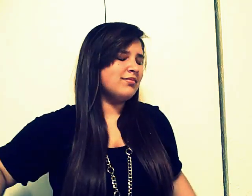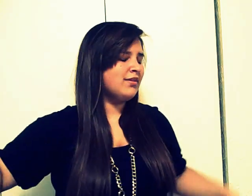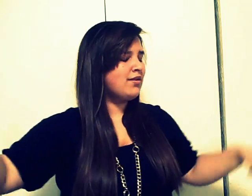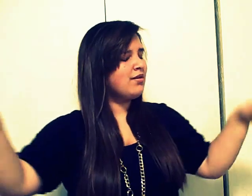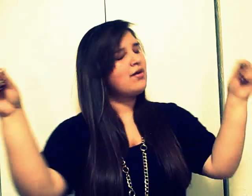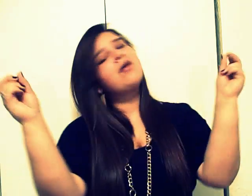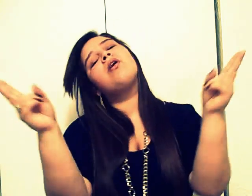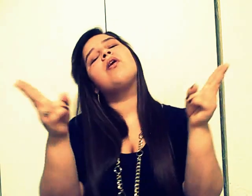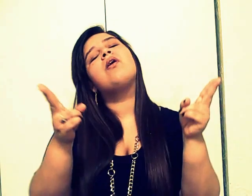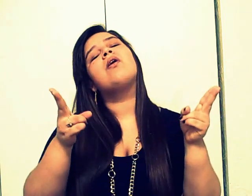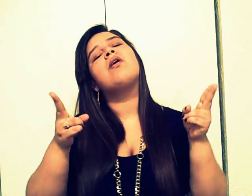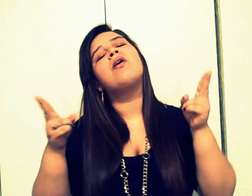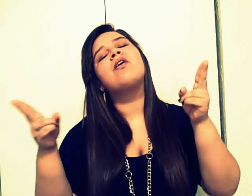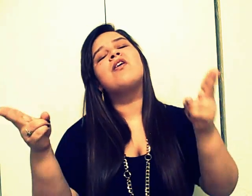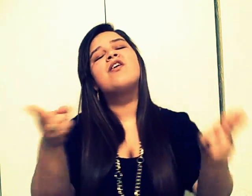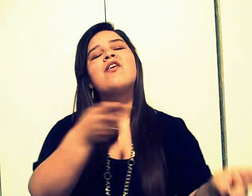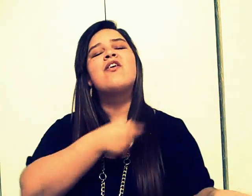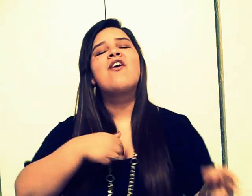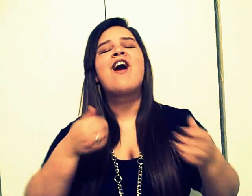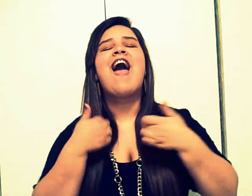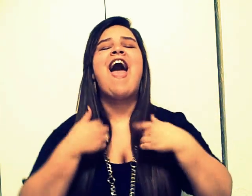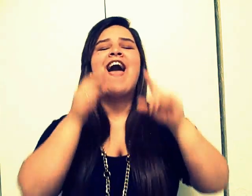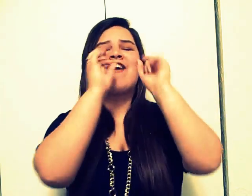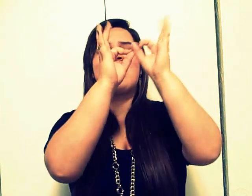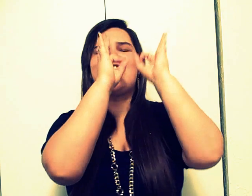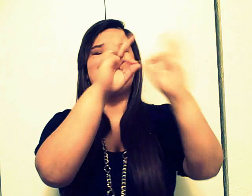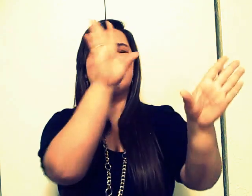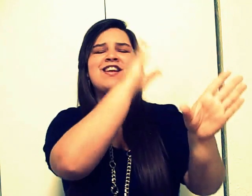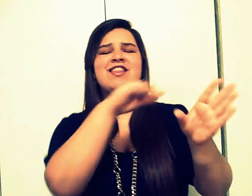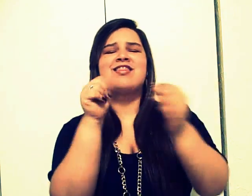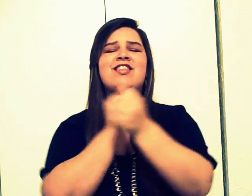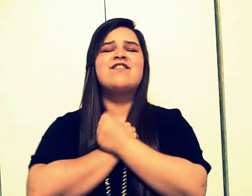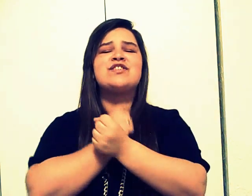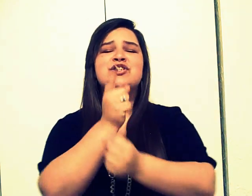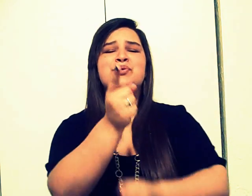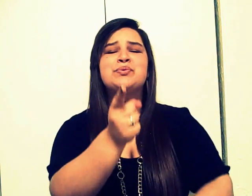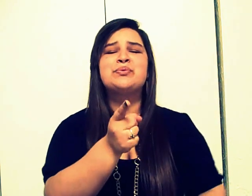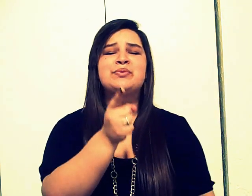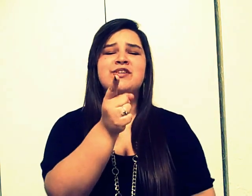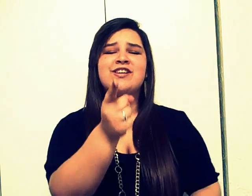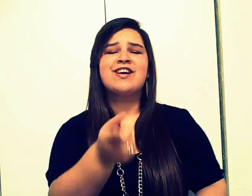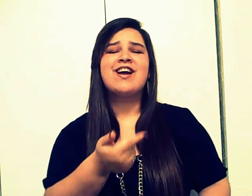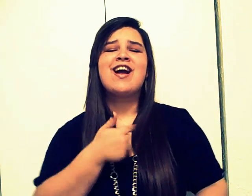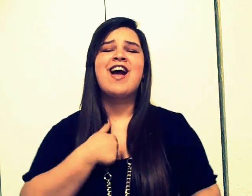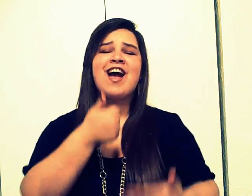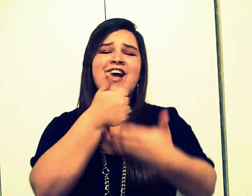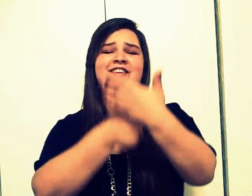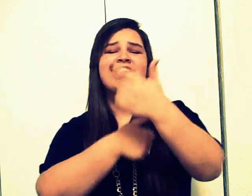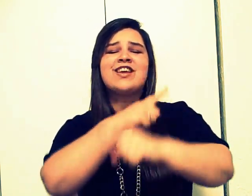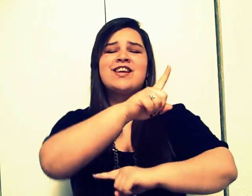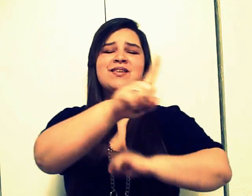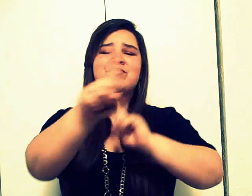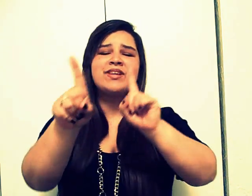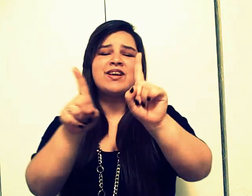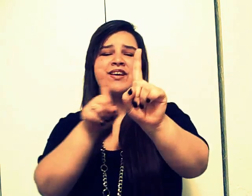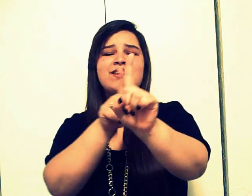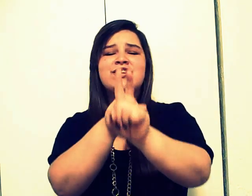Oh, I have hated and loved you I have hidden behind